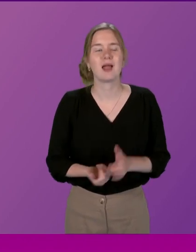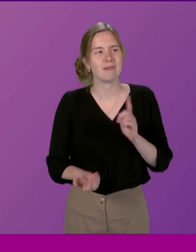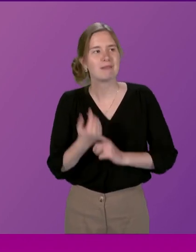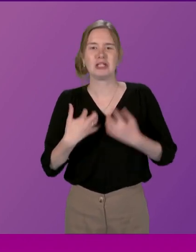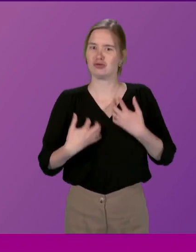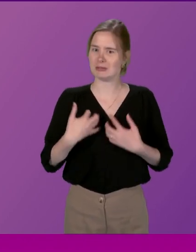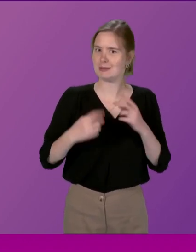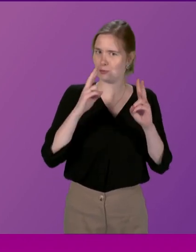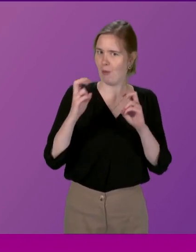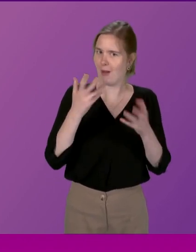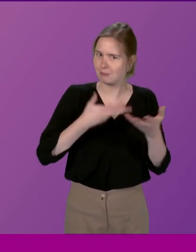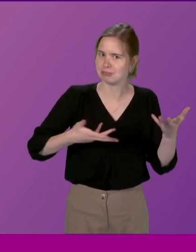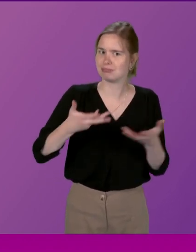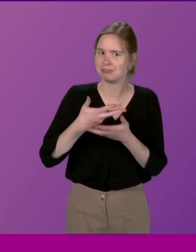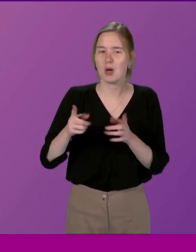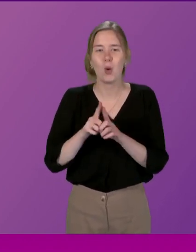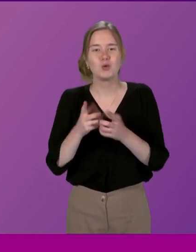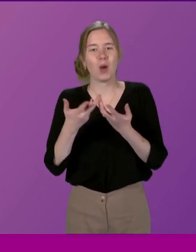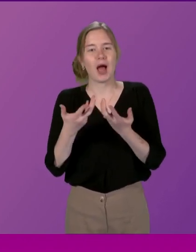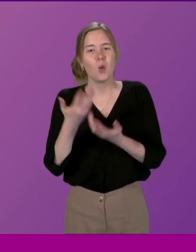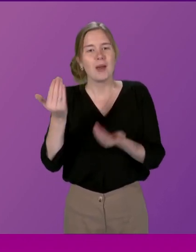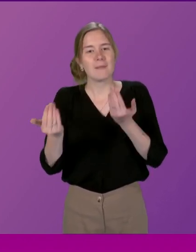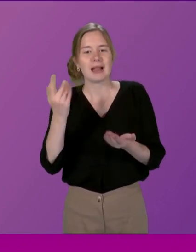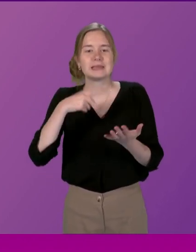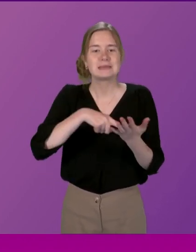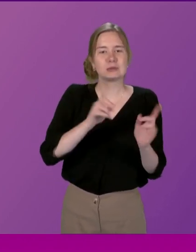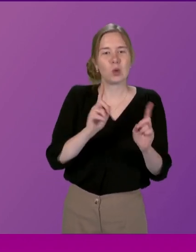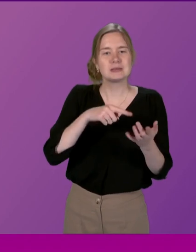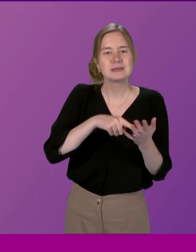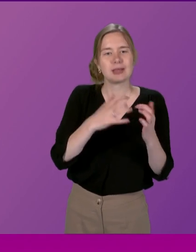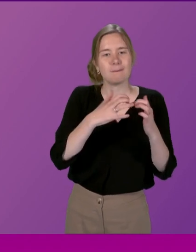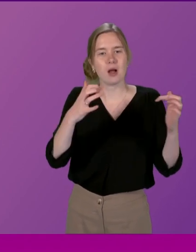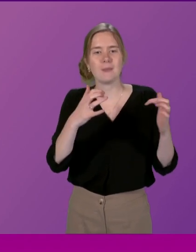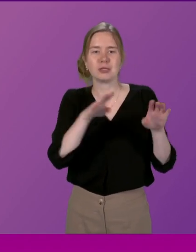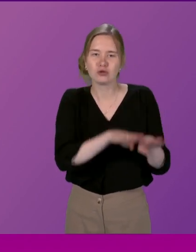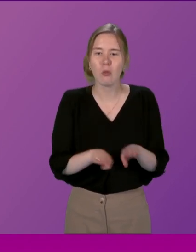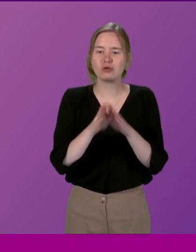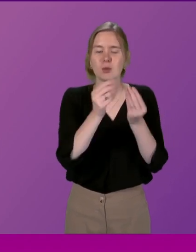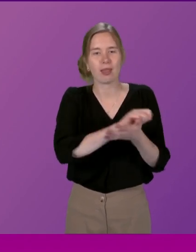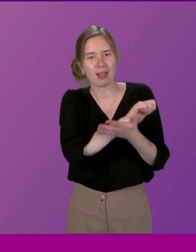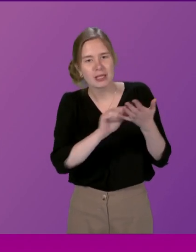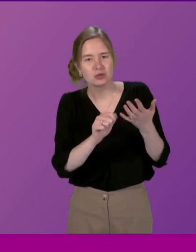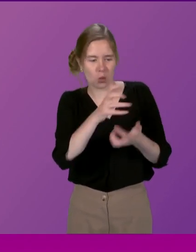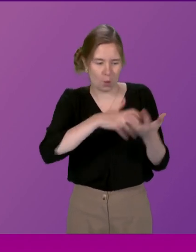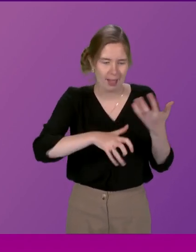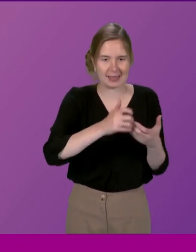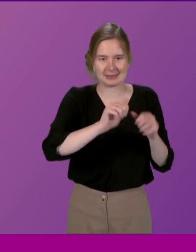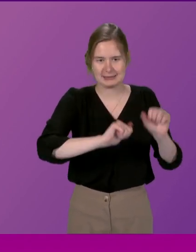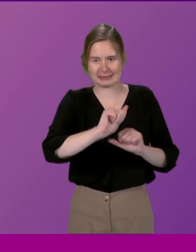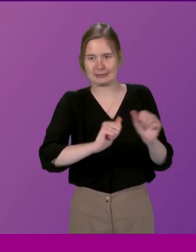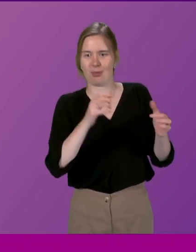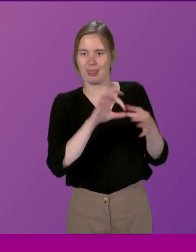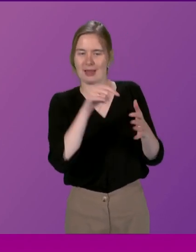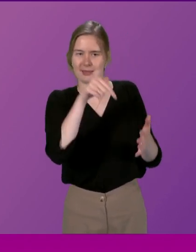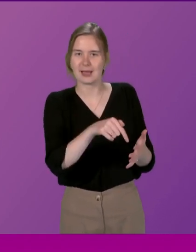interesting topic and in particular how we balance on the one hand being a parliamentary democracy with elections and all the complications that